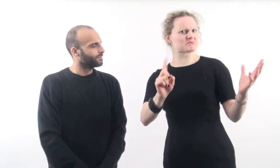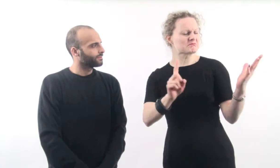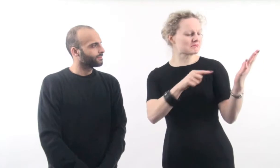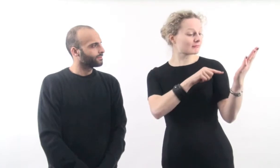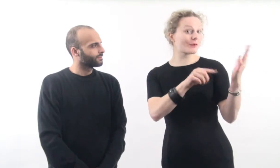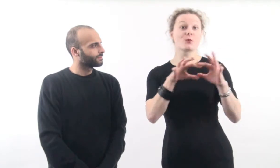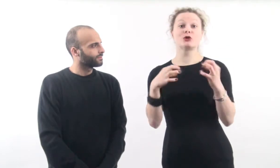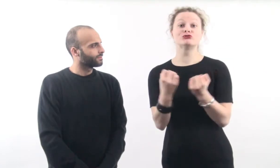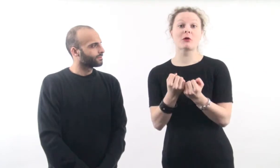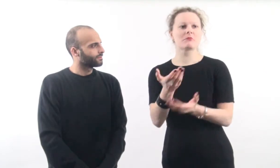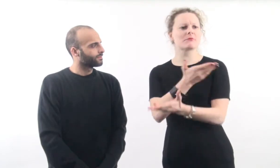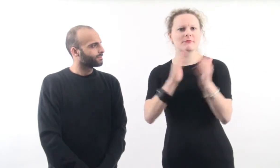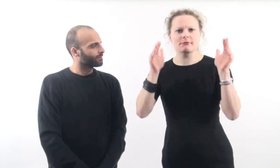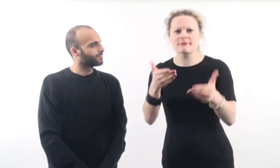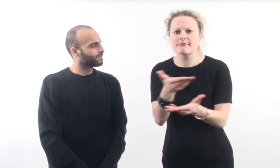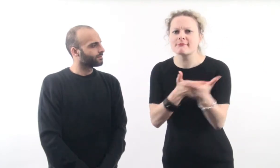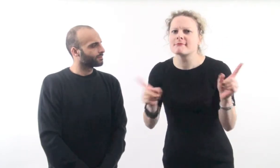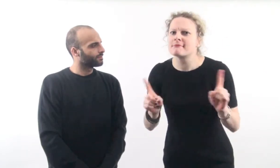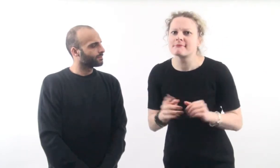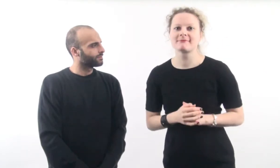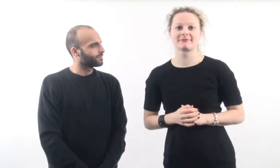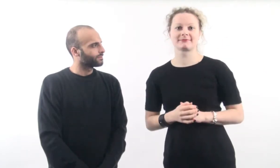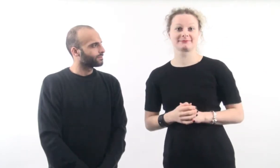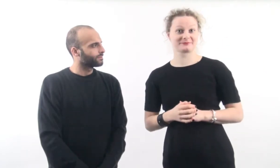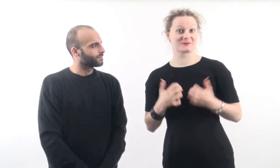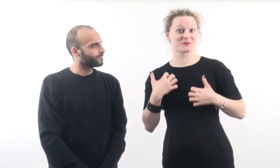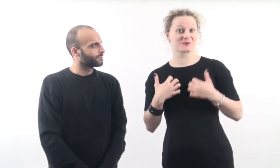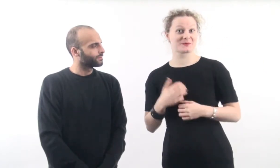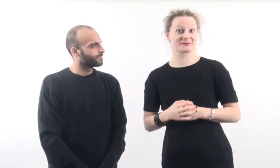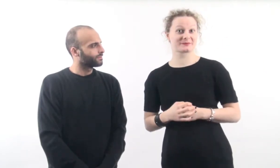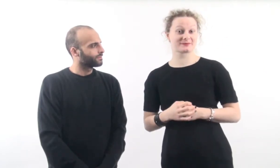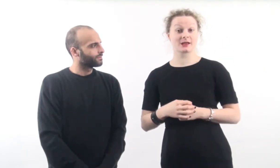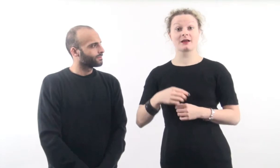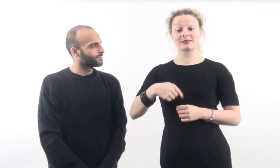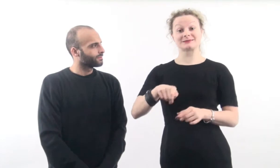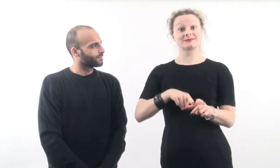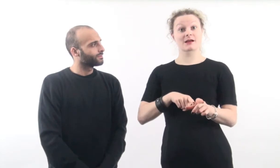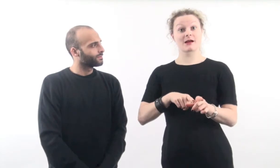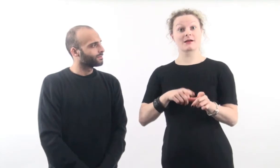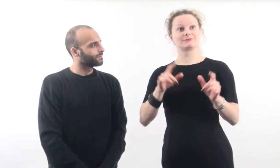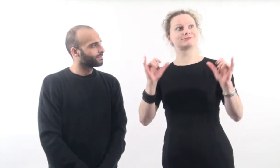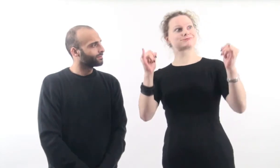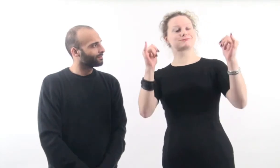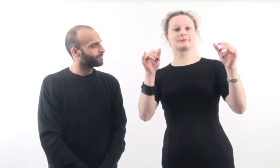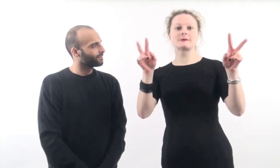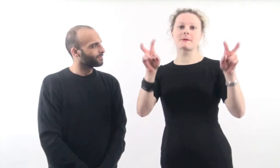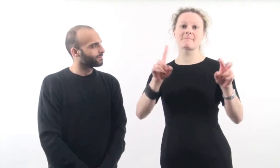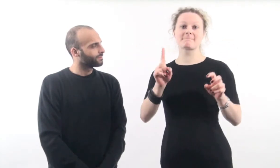that they'll be presenting on and the areas that the workshops will focus on for discussion. Really exciting! The theme